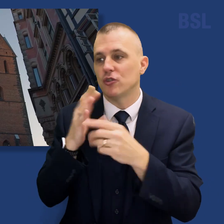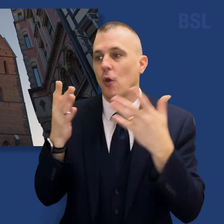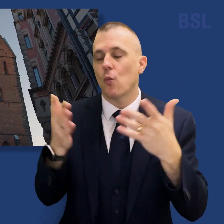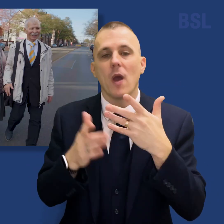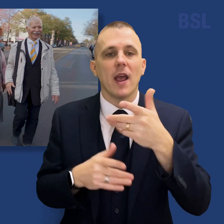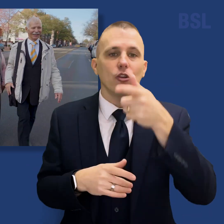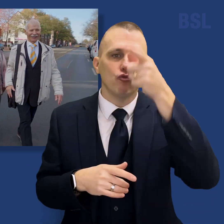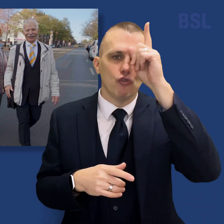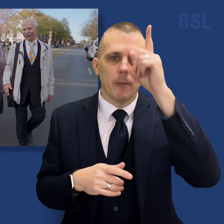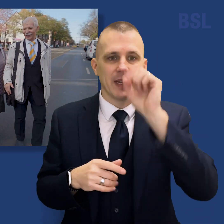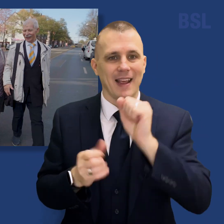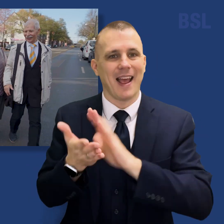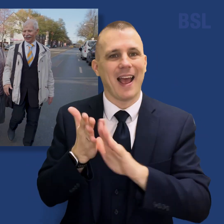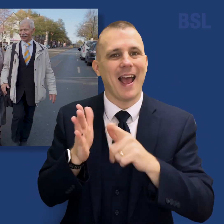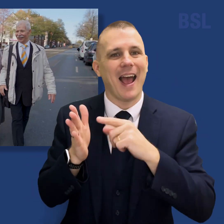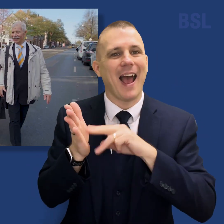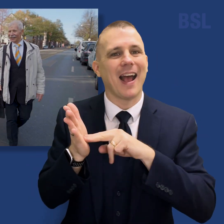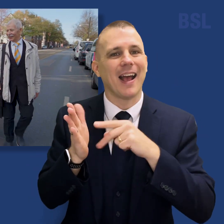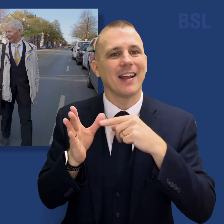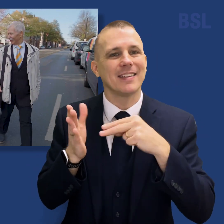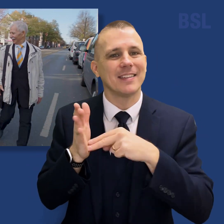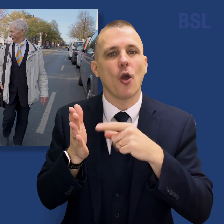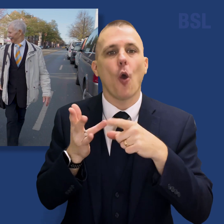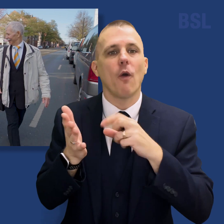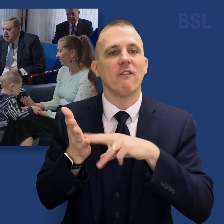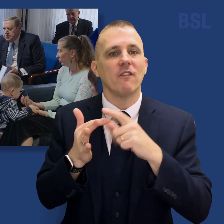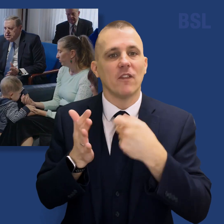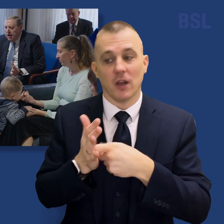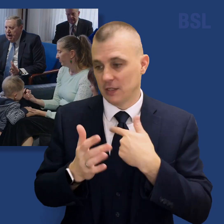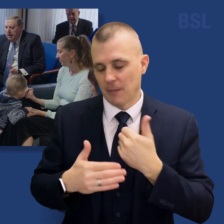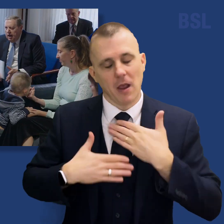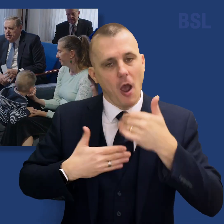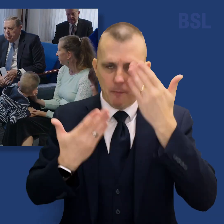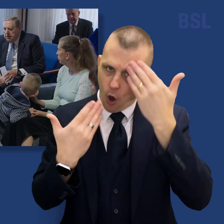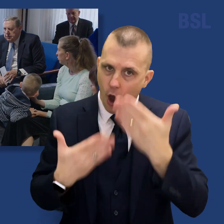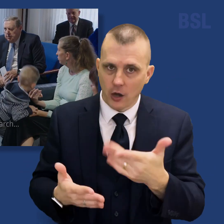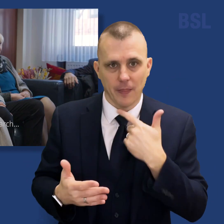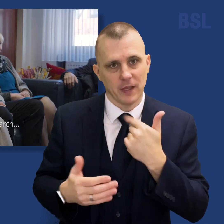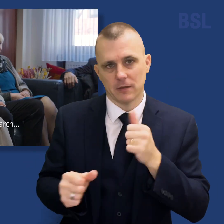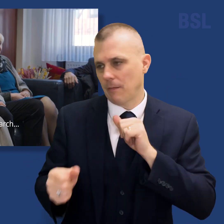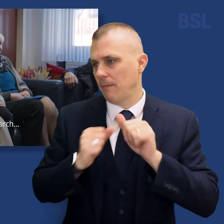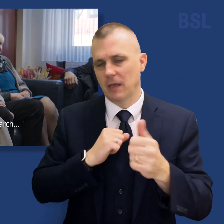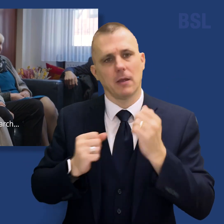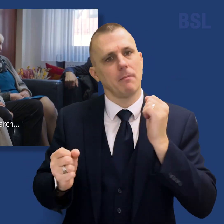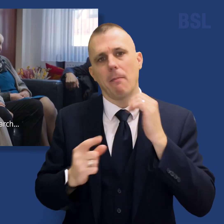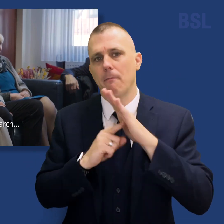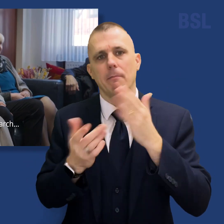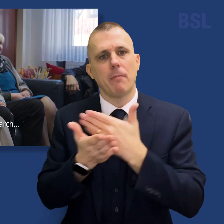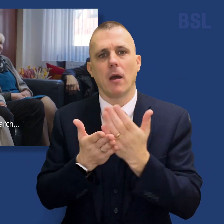Hanover, Germany. We're just so honored. This is the highlight of my trip. came here in the March.